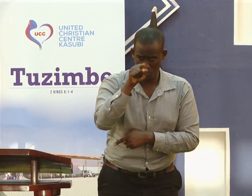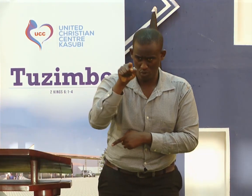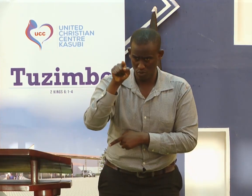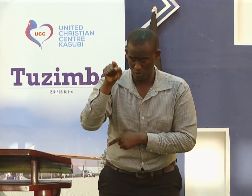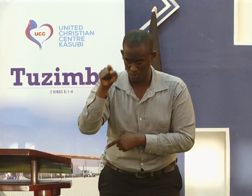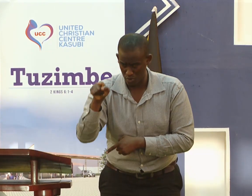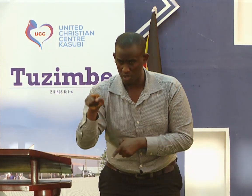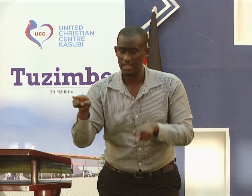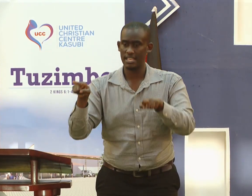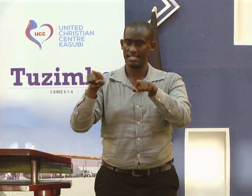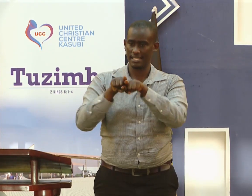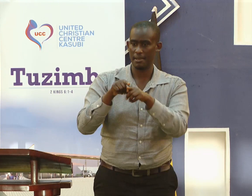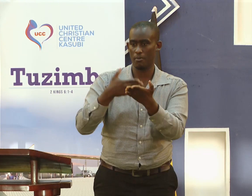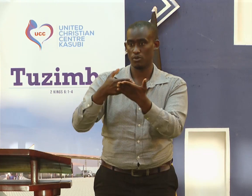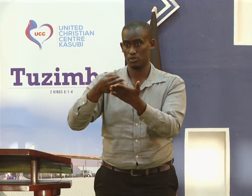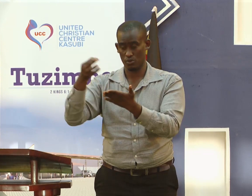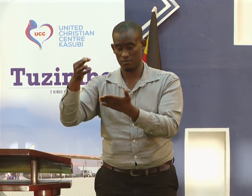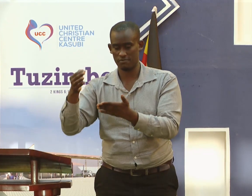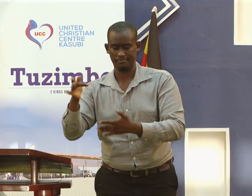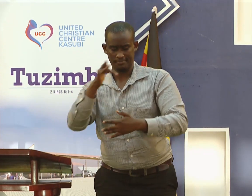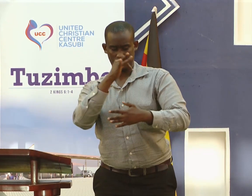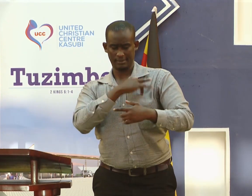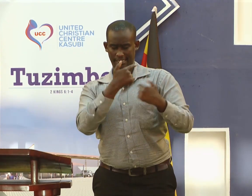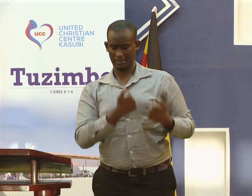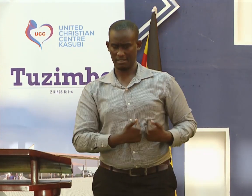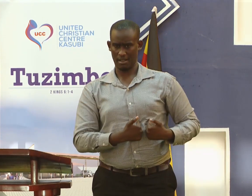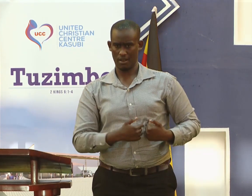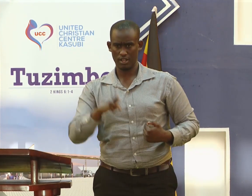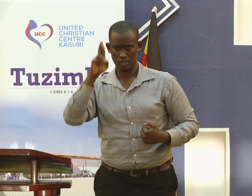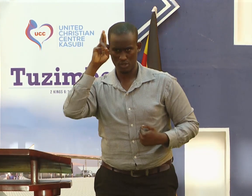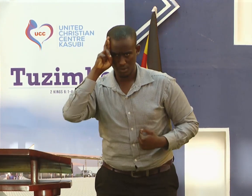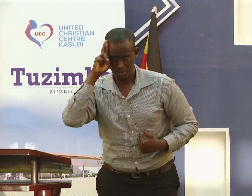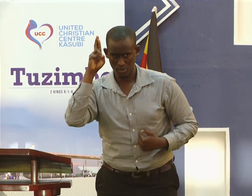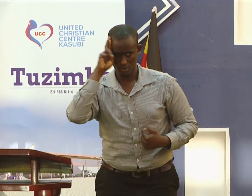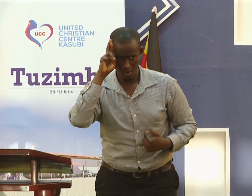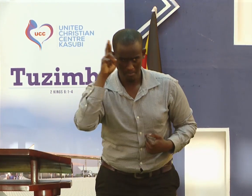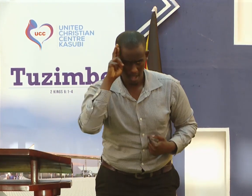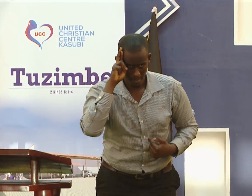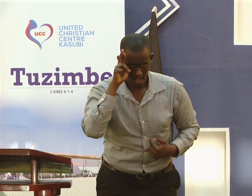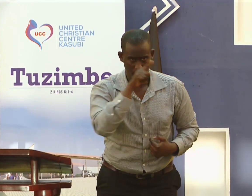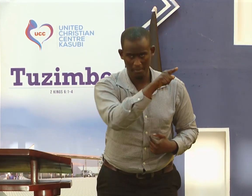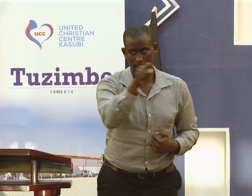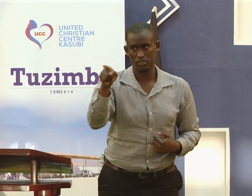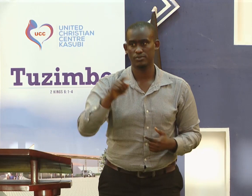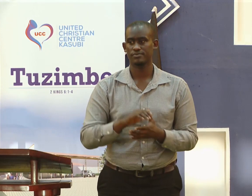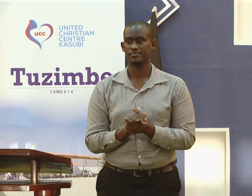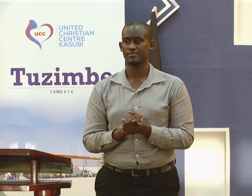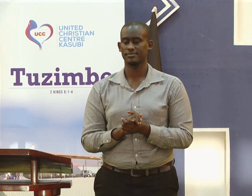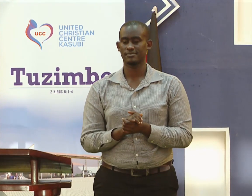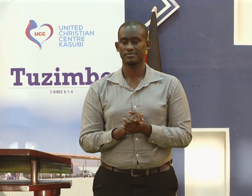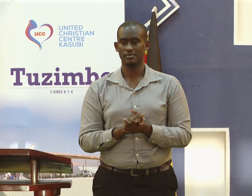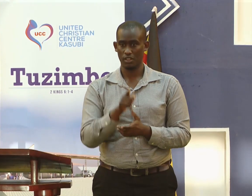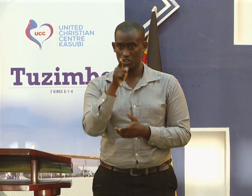That's why we decided to keep on reminding you, and the Holy Spirit brought it that we should always remind you.